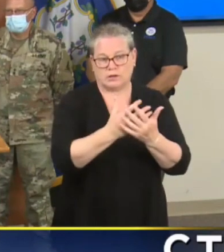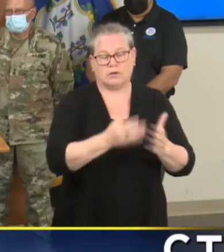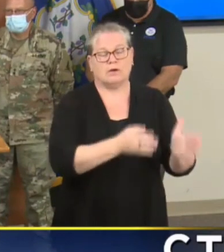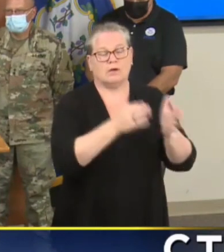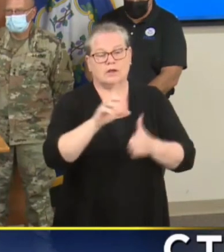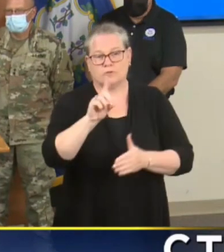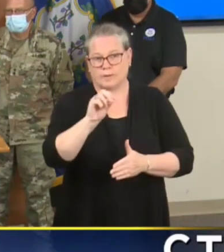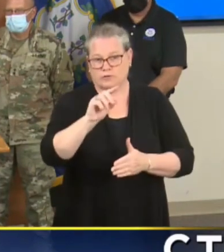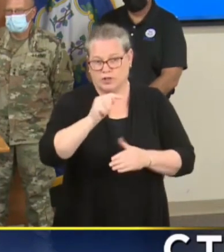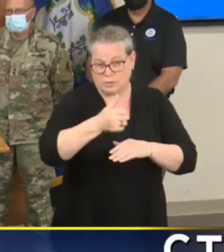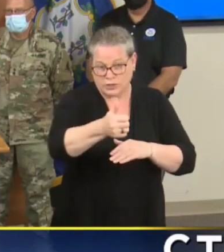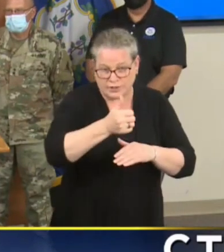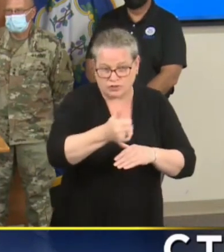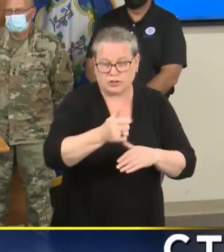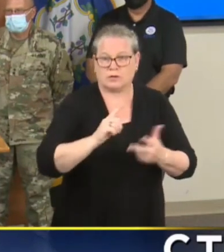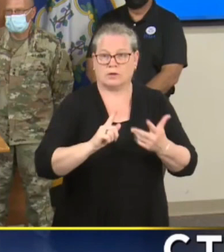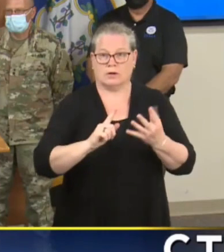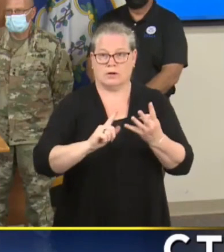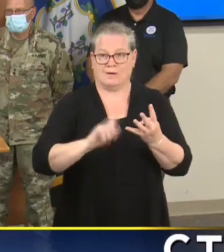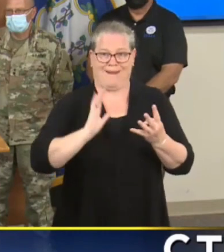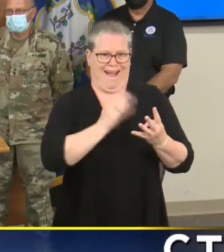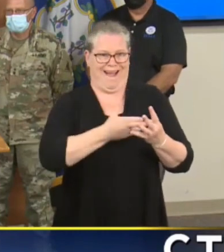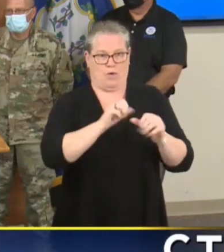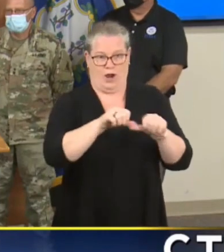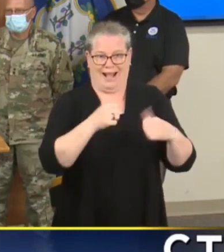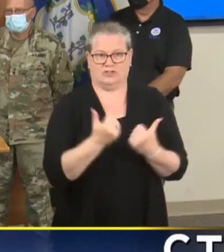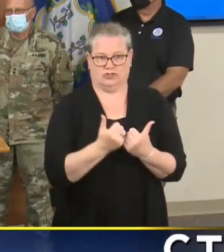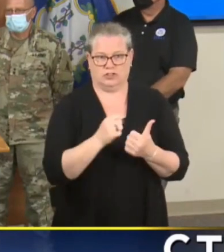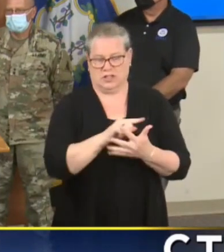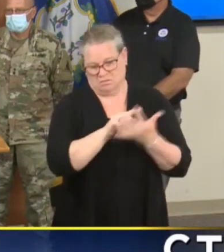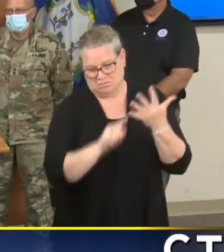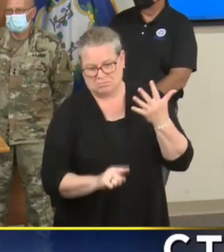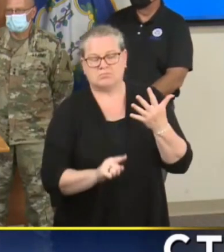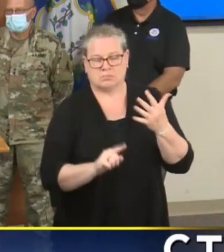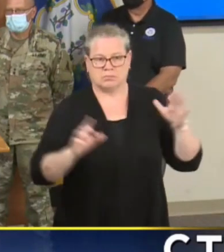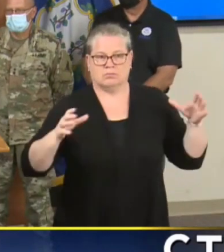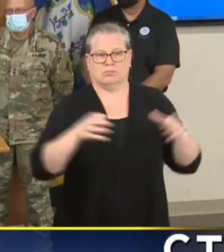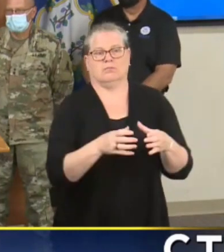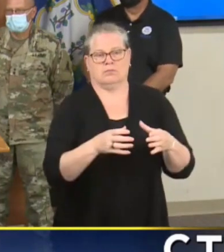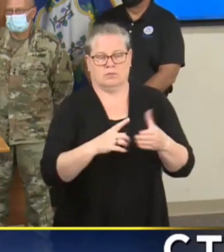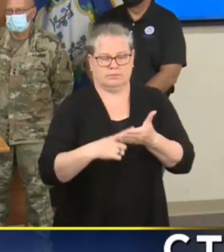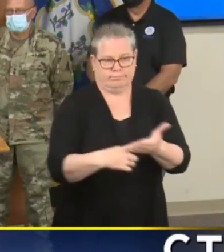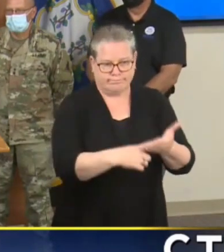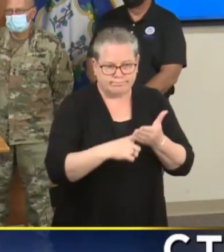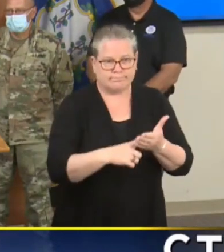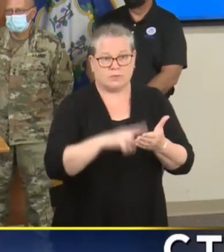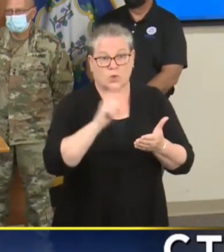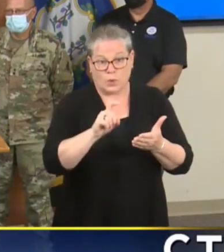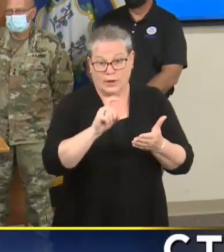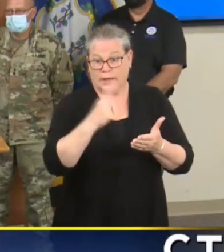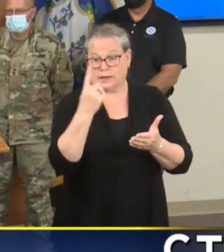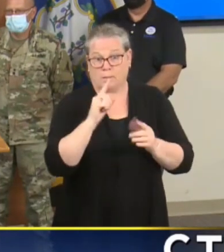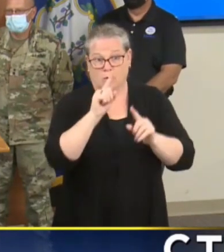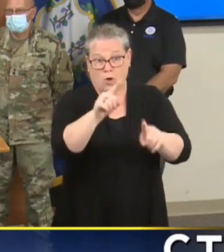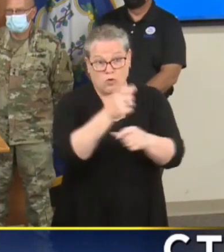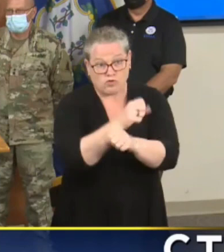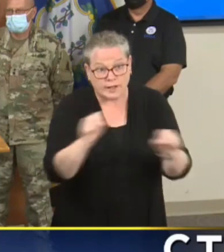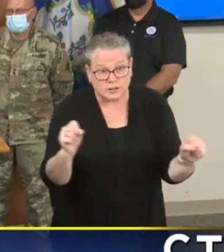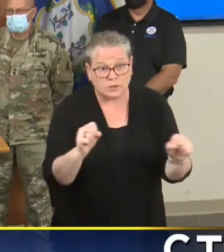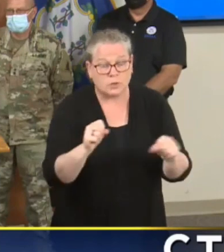our agency and others to figure out if there's a need for either rescue or